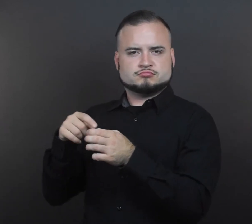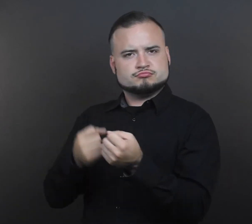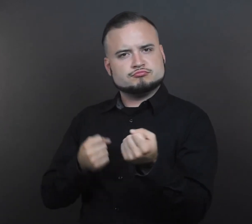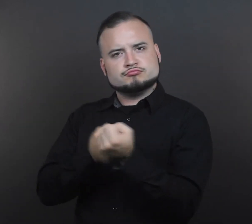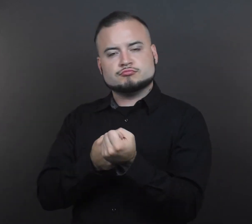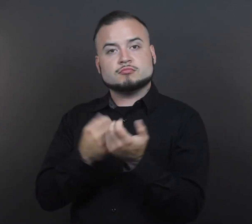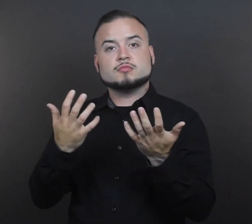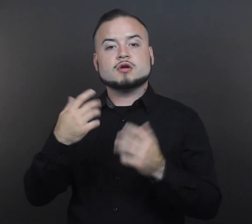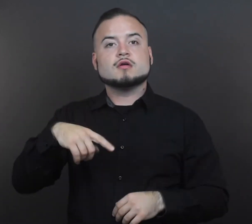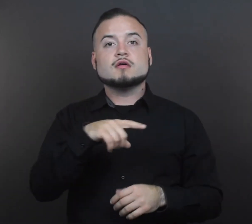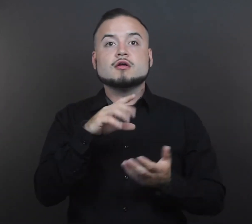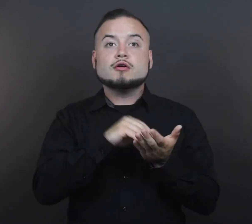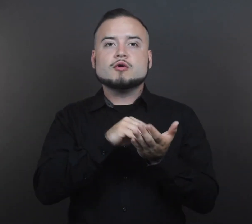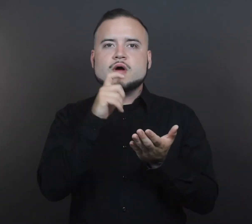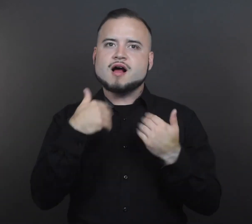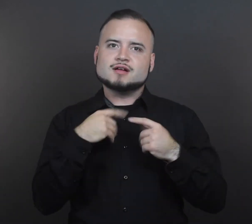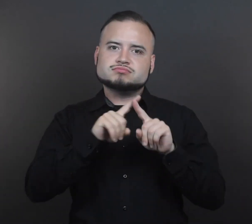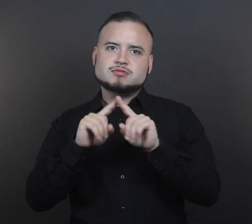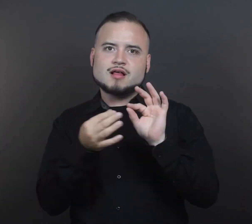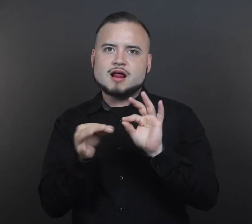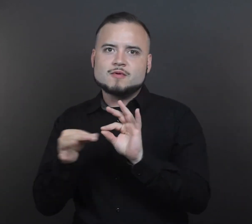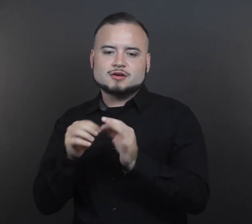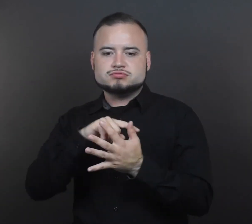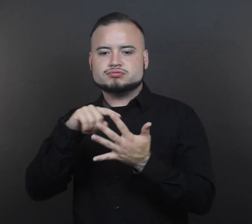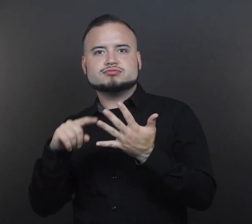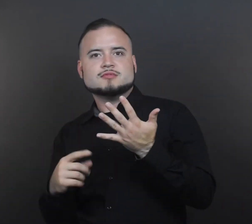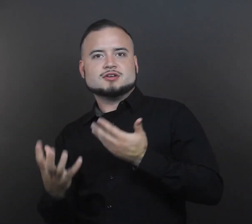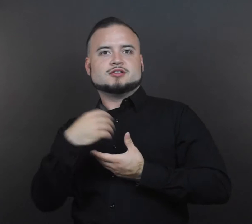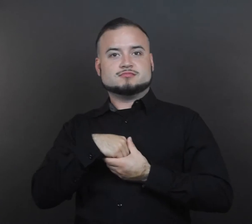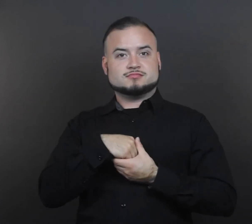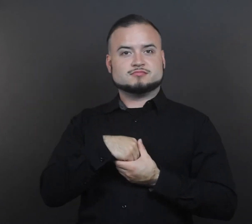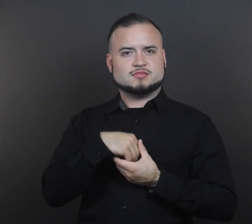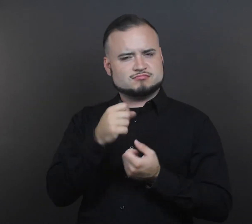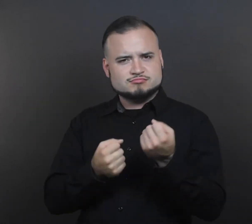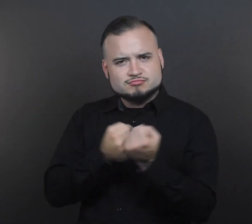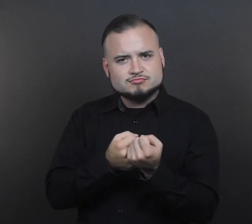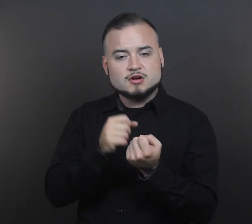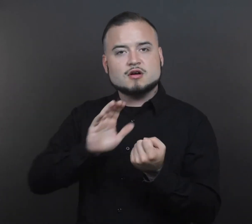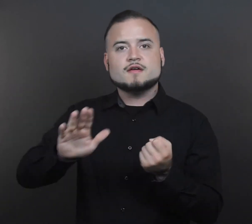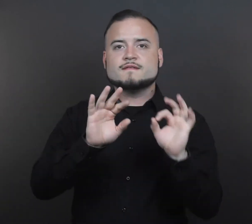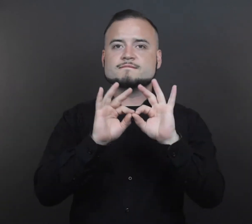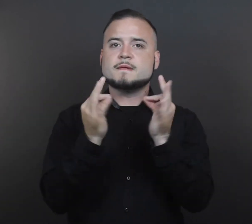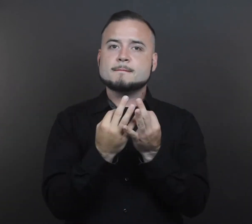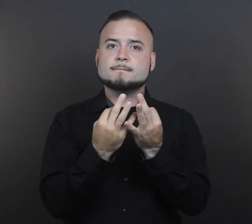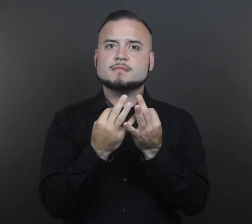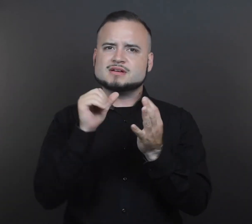multilingual learners and their families by emphasizing multilingualism as an